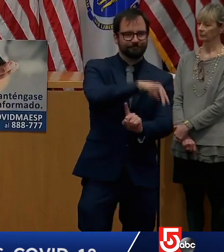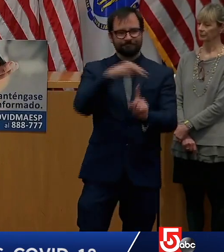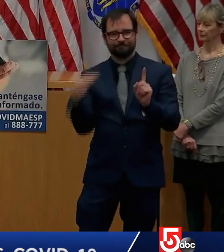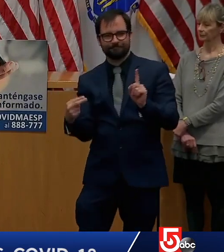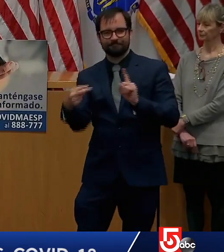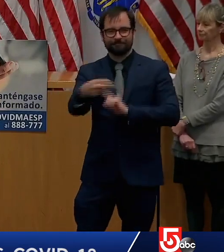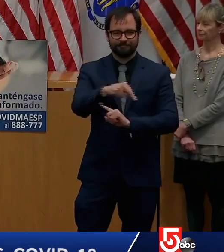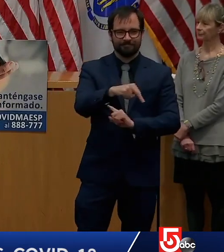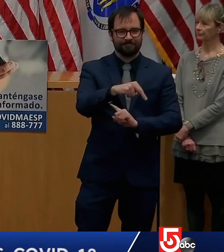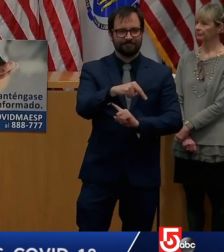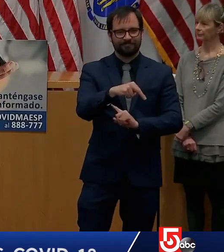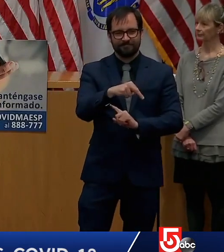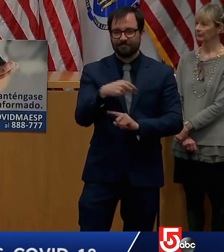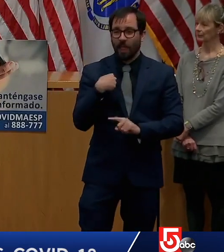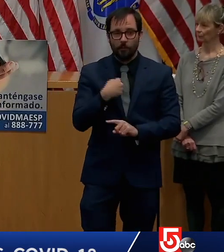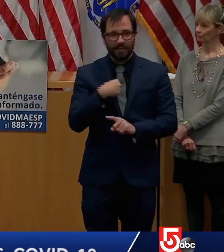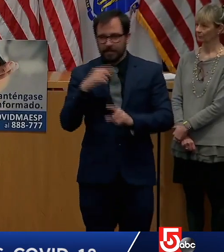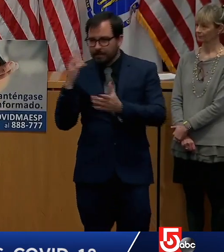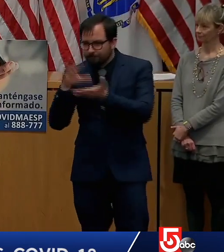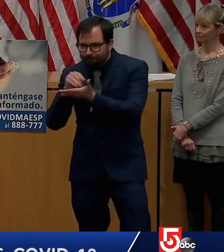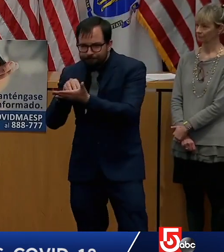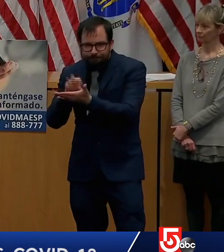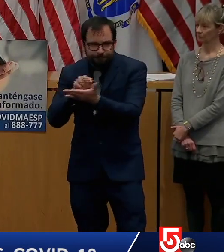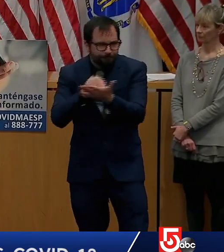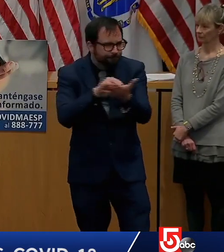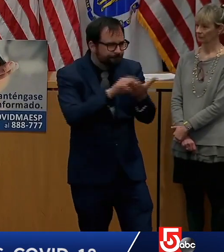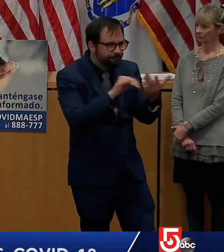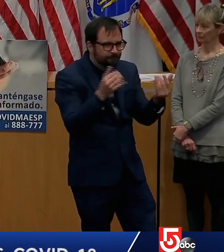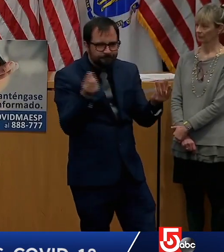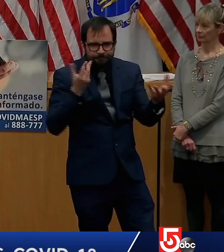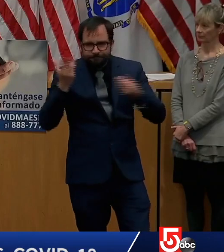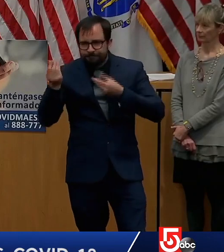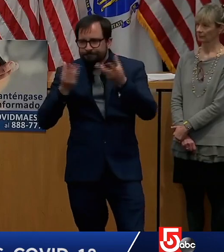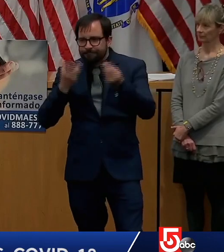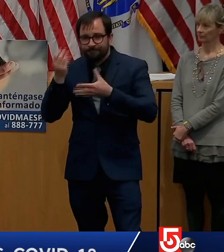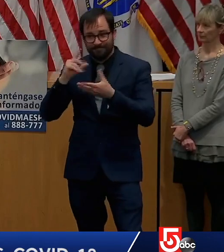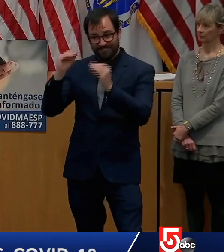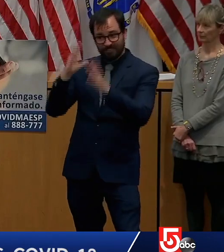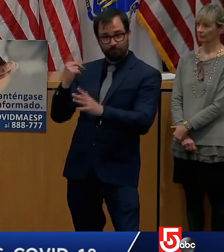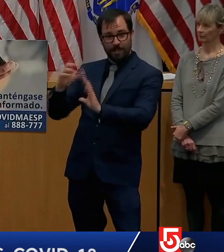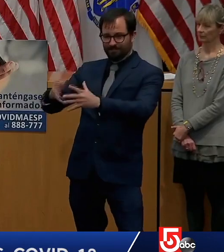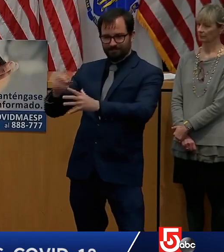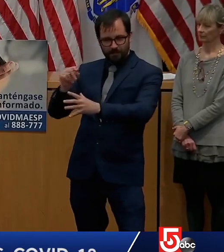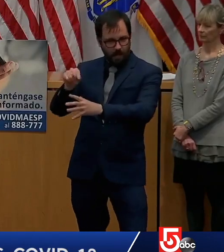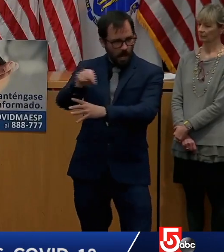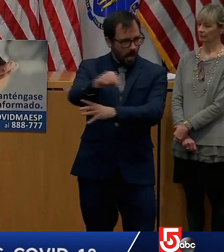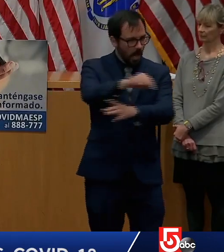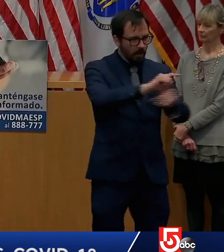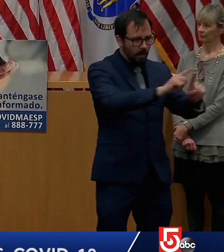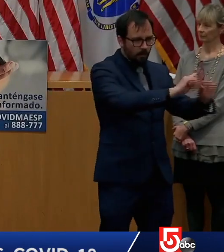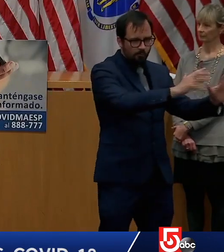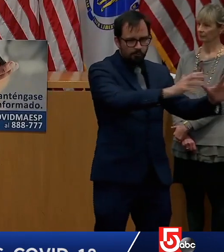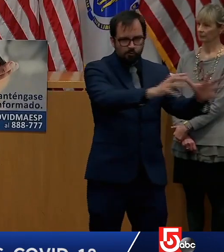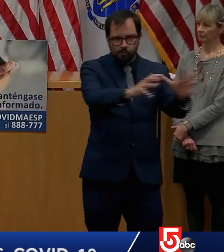superintendents, school committees, and try to get a consensus and make the best decision we could. And I think this is the right decision.